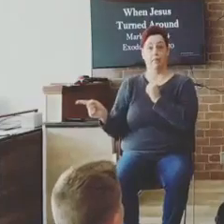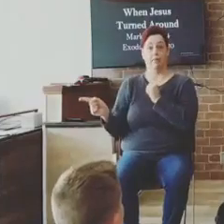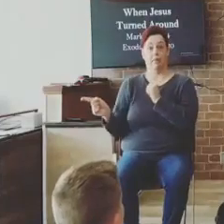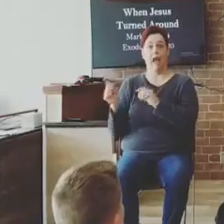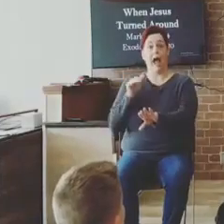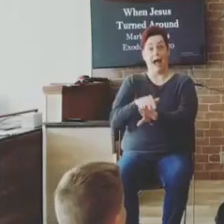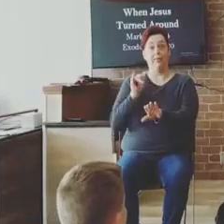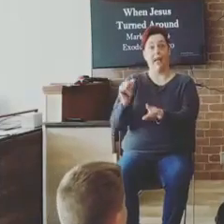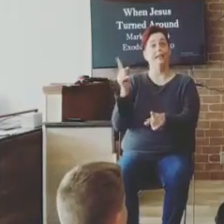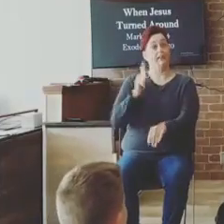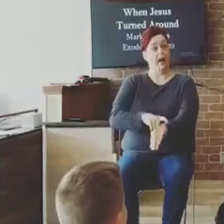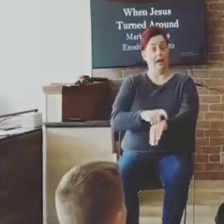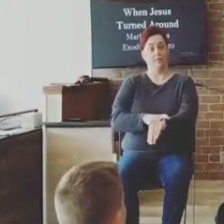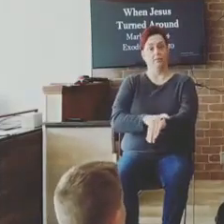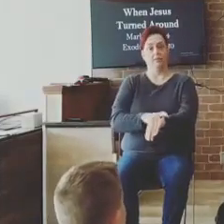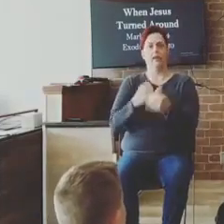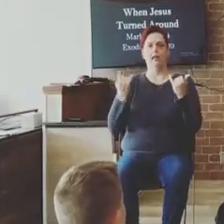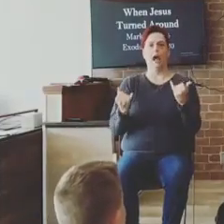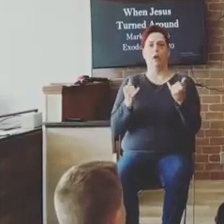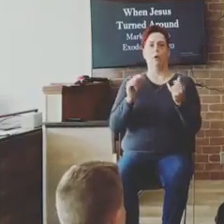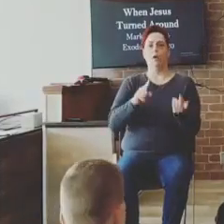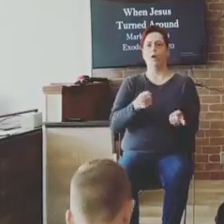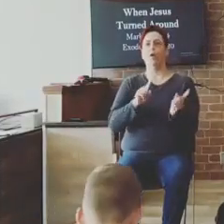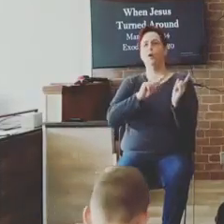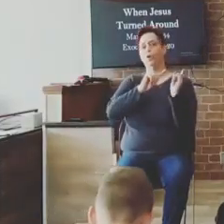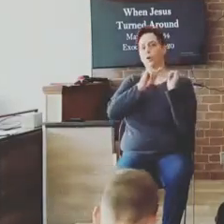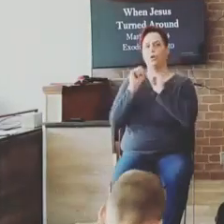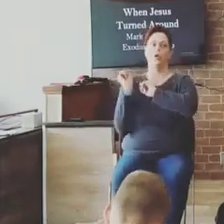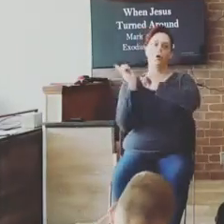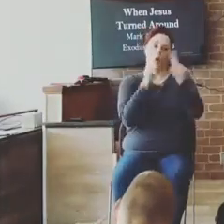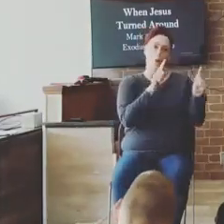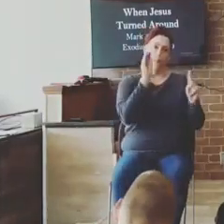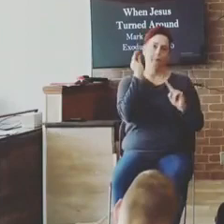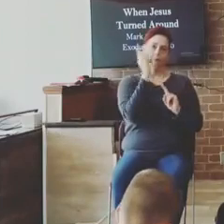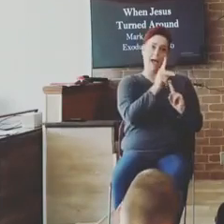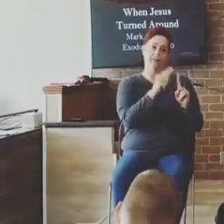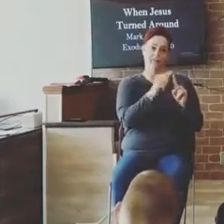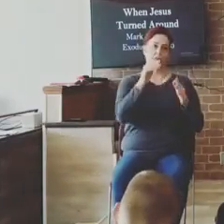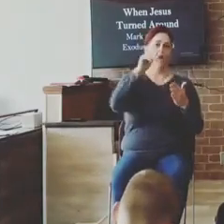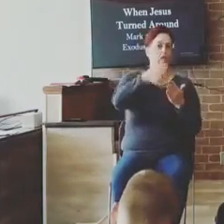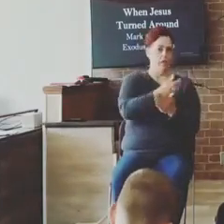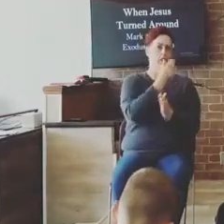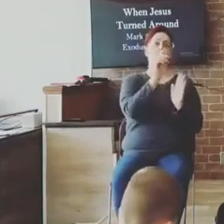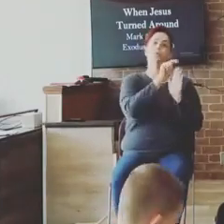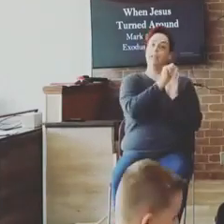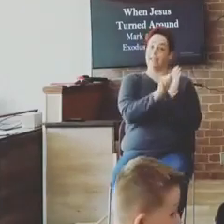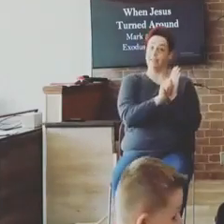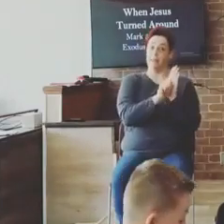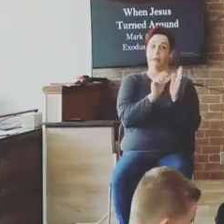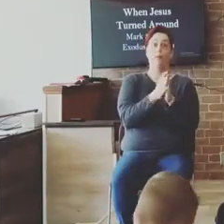gets. Now let's go back to Mark. Let's go back to Mark.